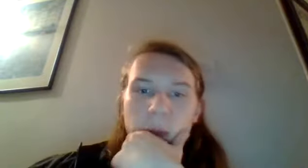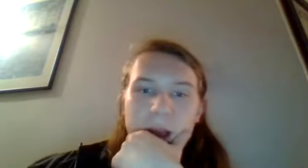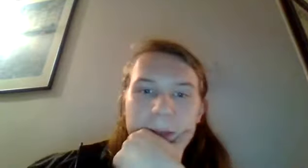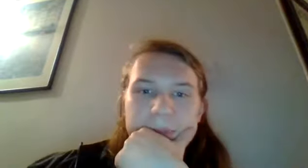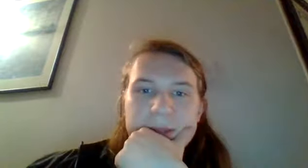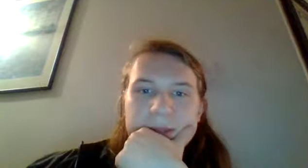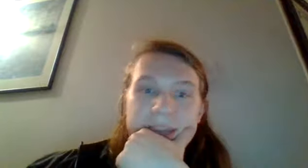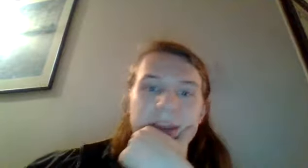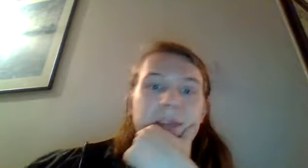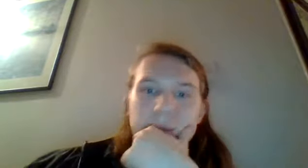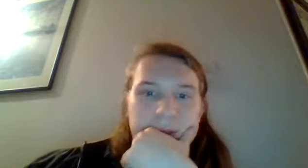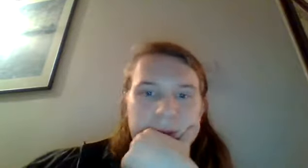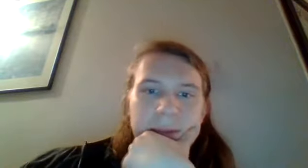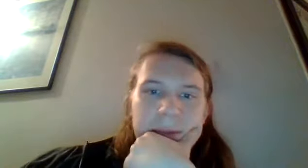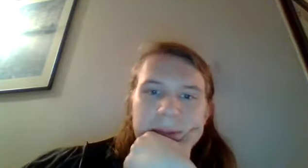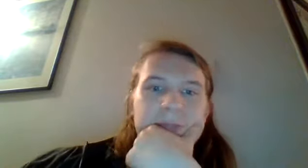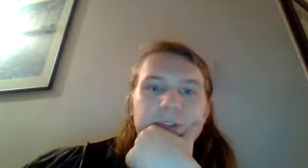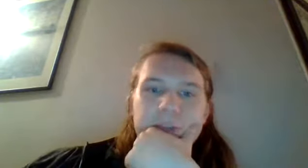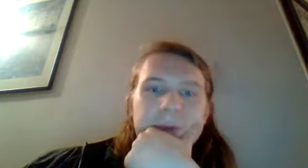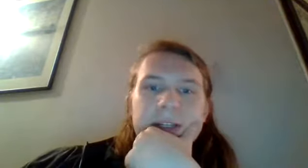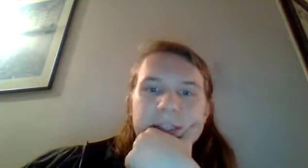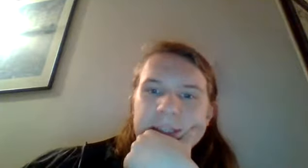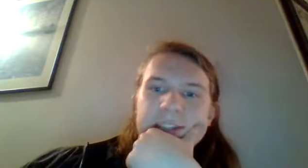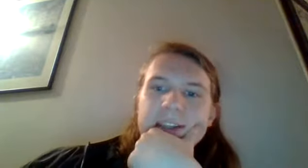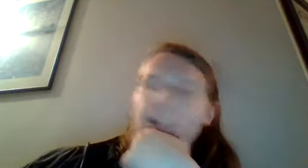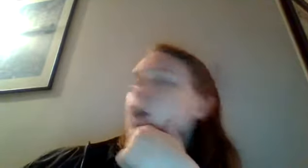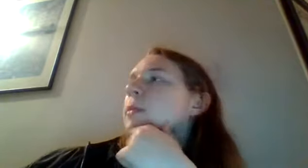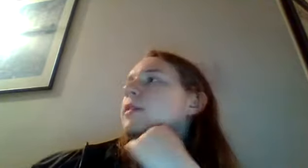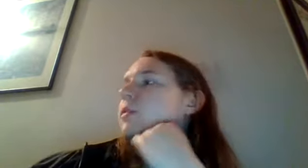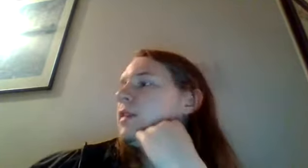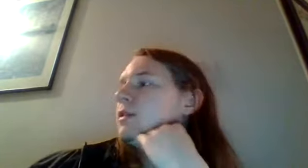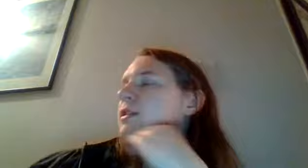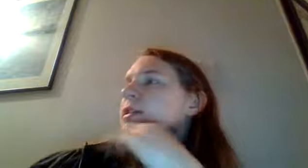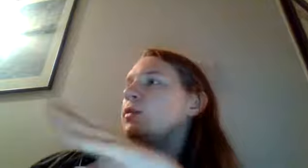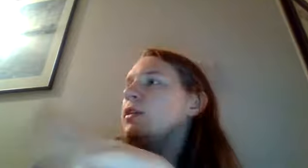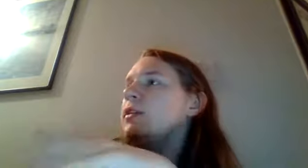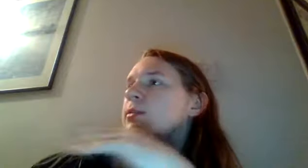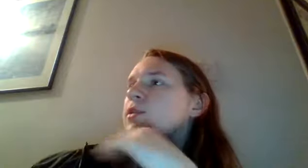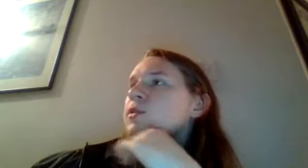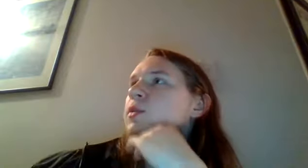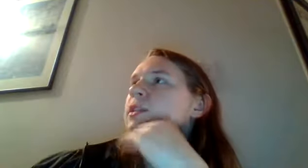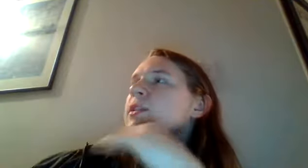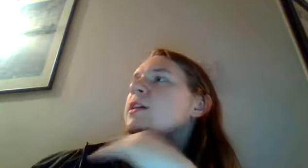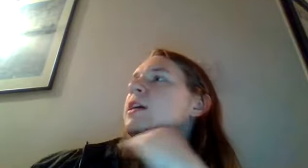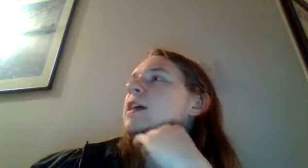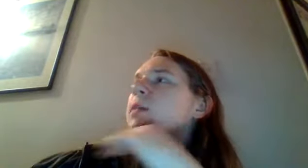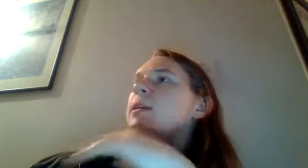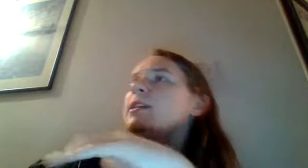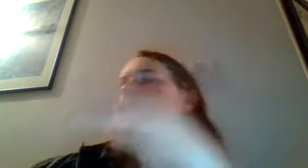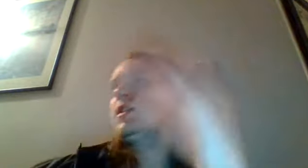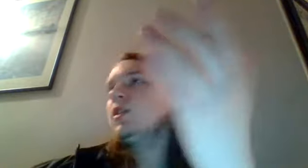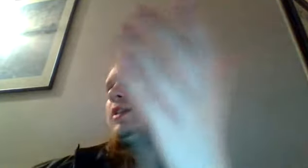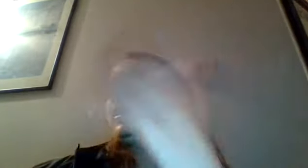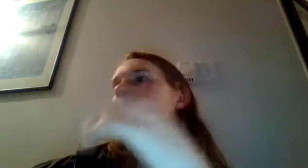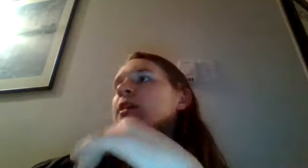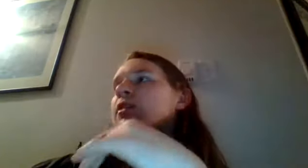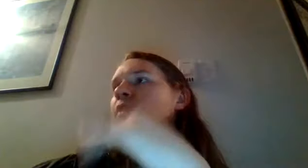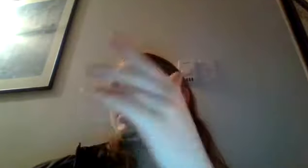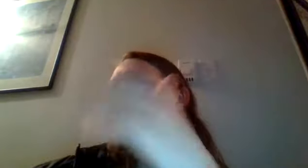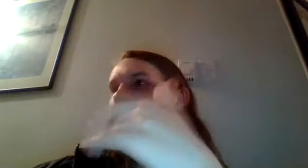uh evil they become an evil spirit and that's that's a common thing without this within this episode so we see kagame taking sota to the hospital to